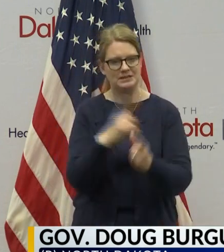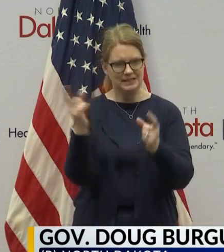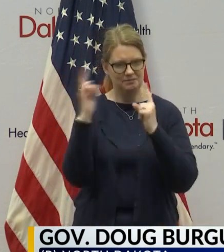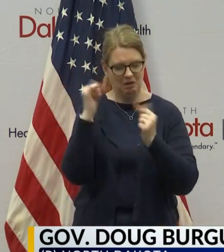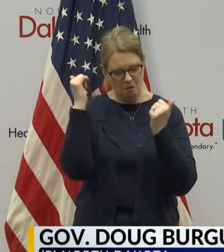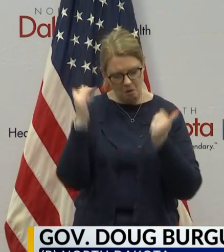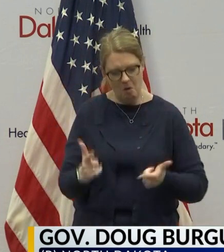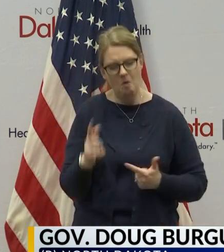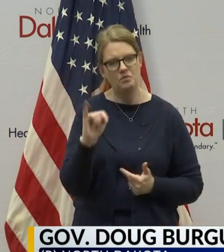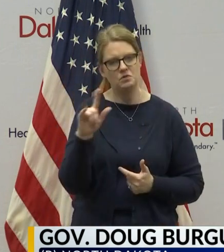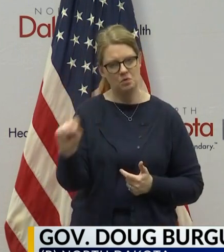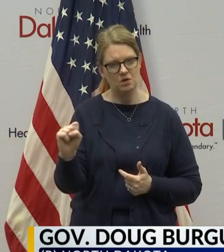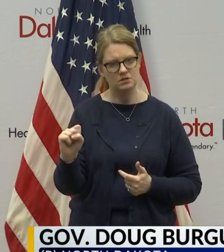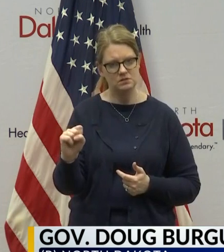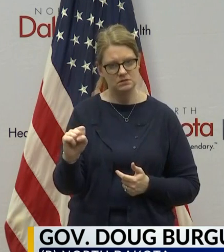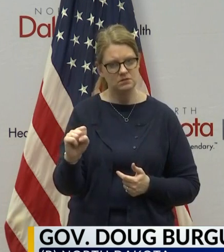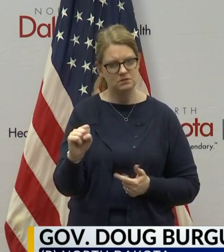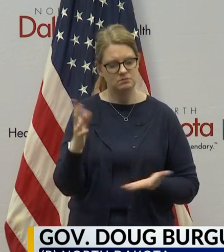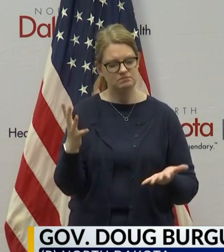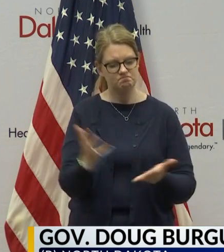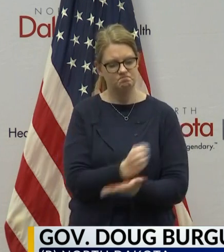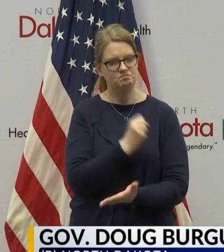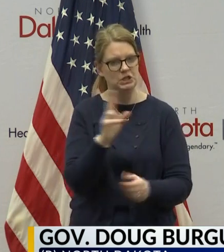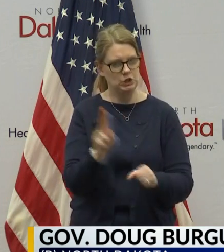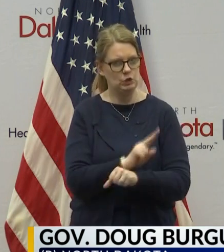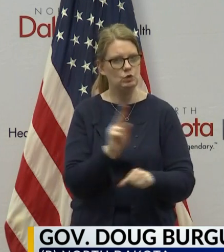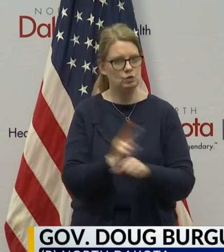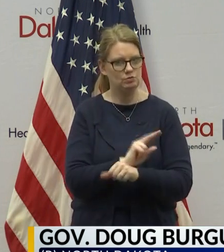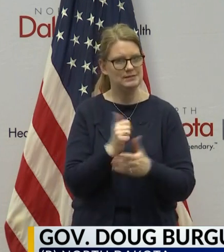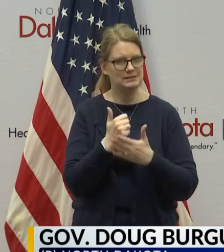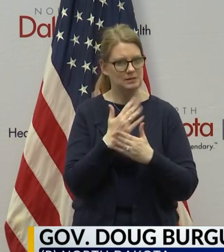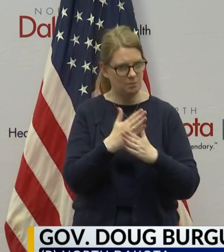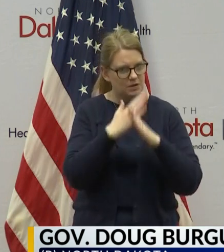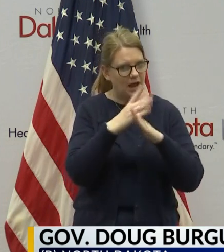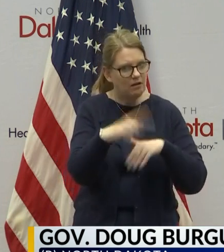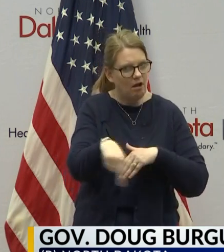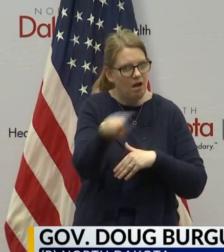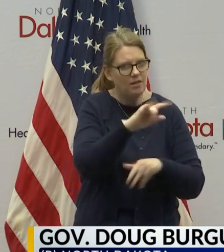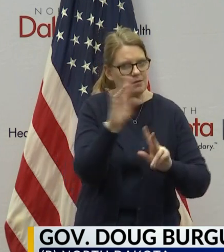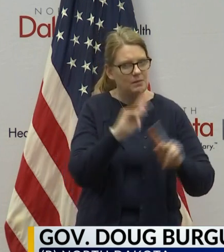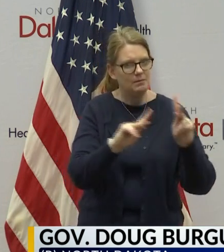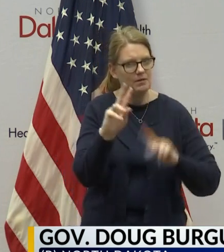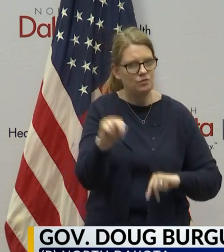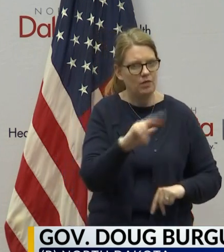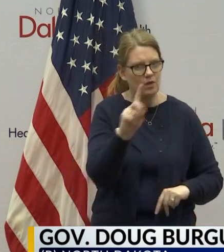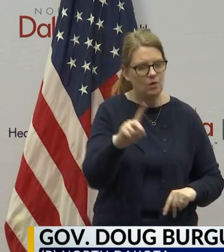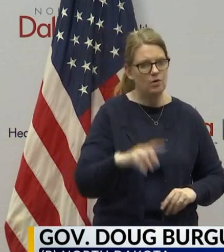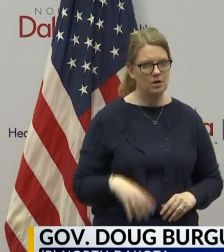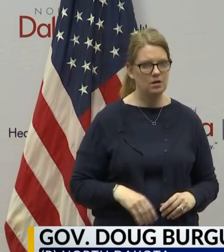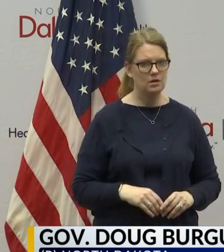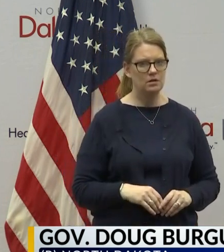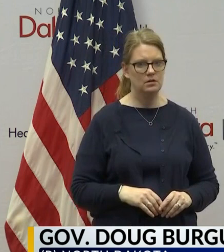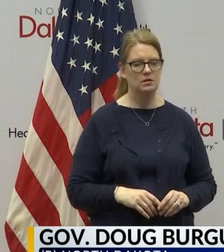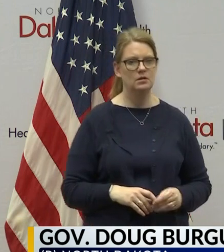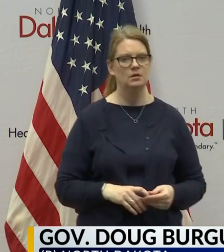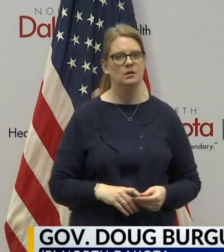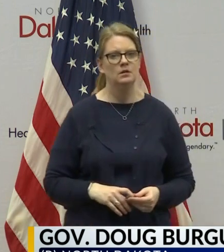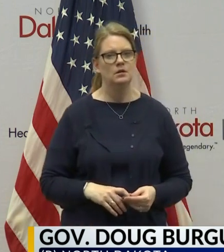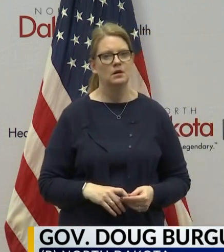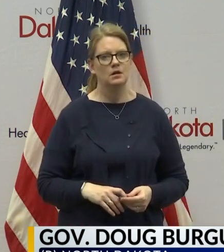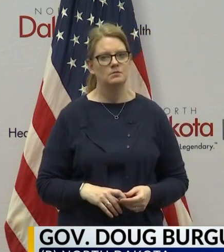to help protect the health and the safety of the citizens of North Dakota. But for those that are, you know, that are putting